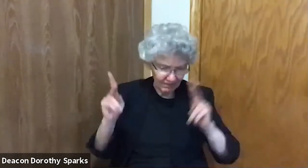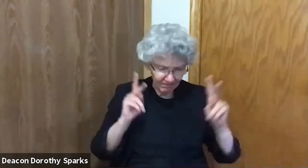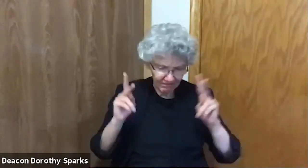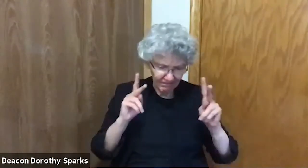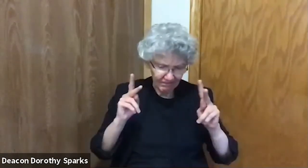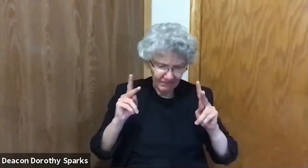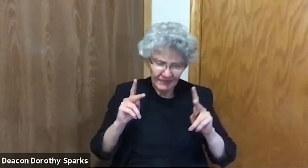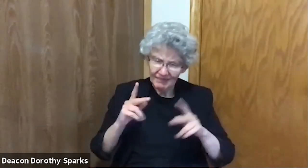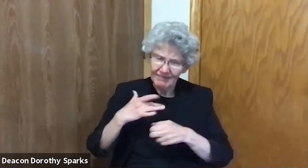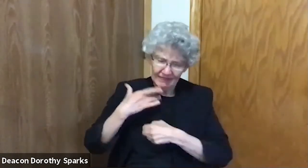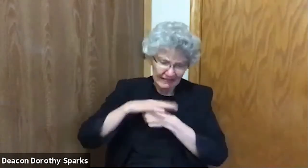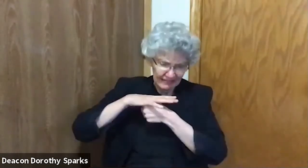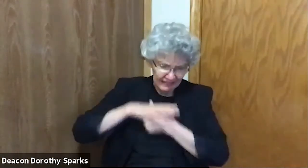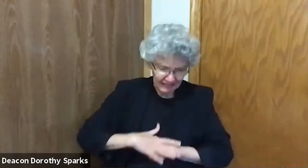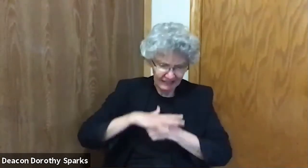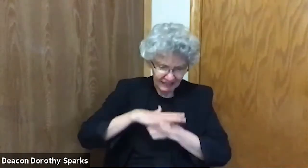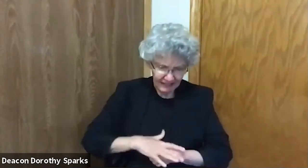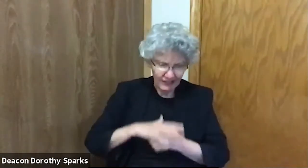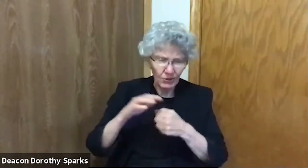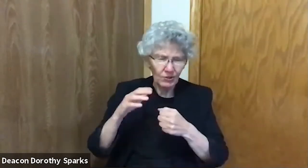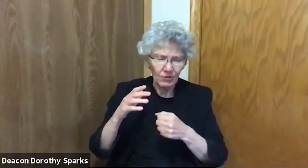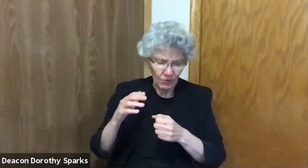for people pressed down by the weight of racism